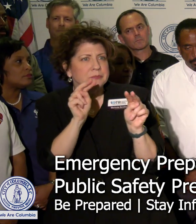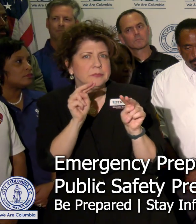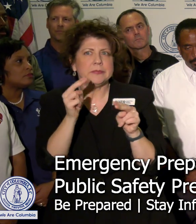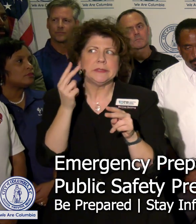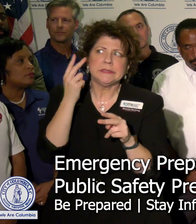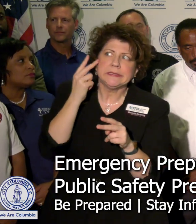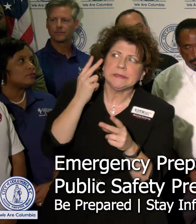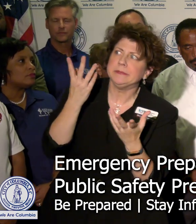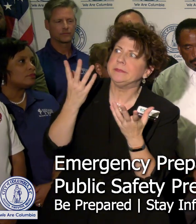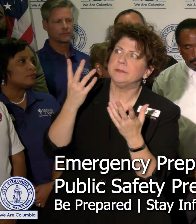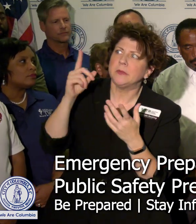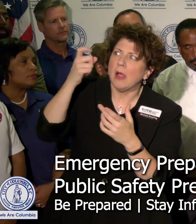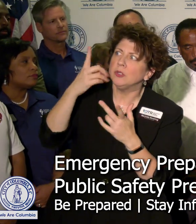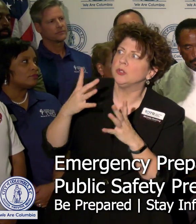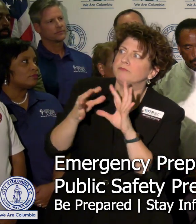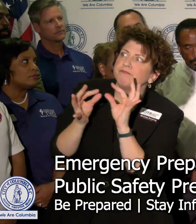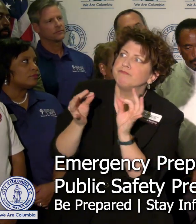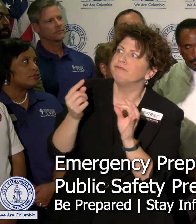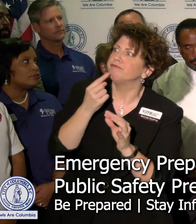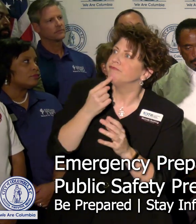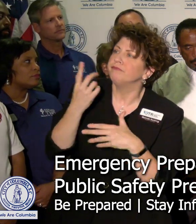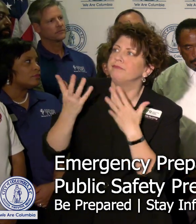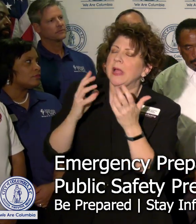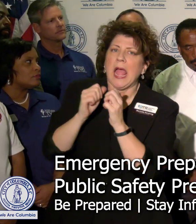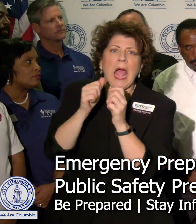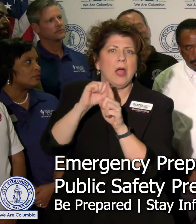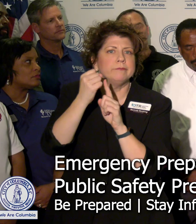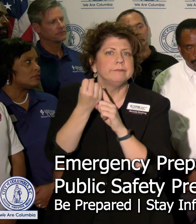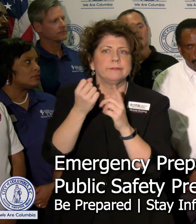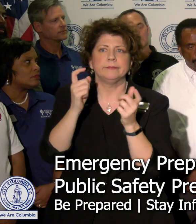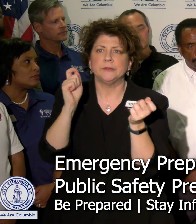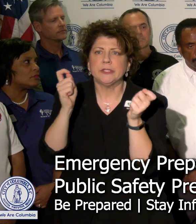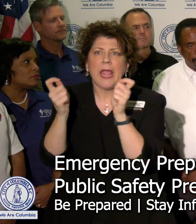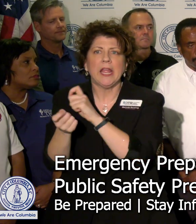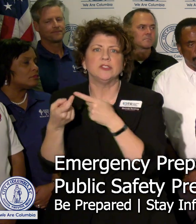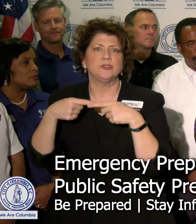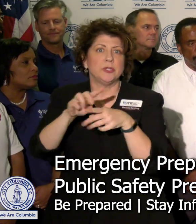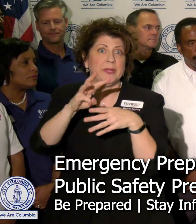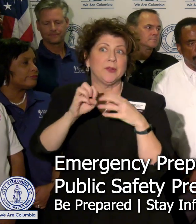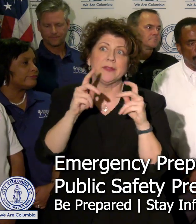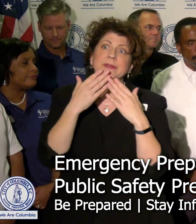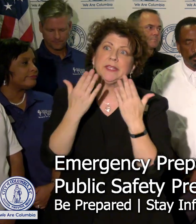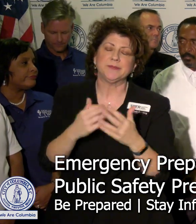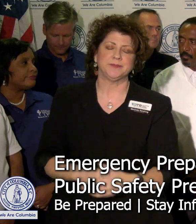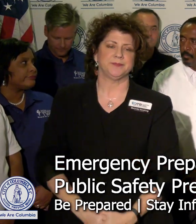governor's office or how the situation evolves throughout this weekend. Thank you.